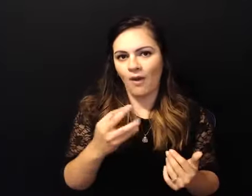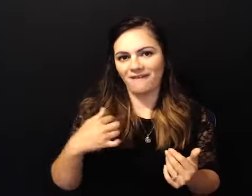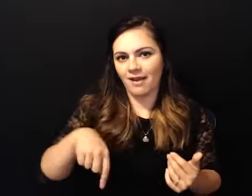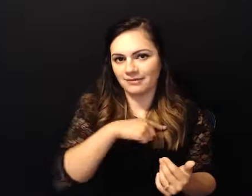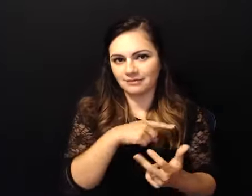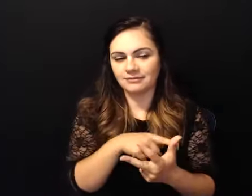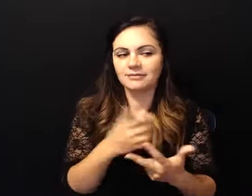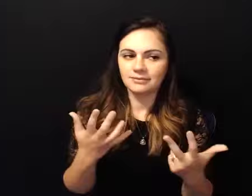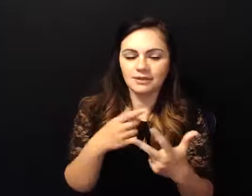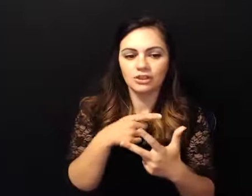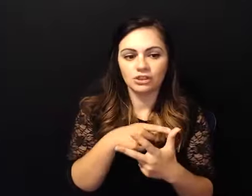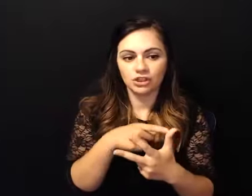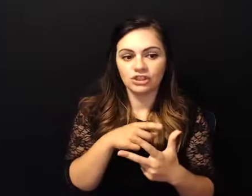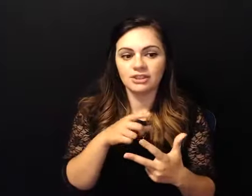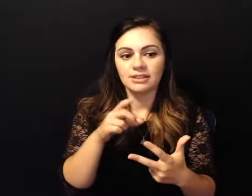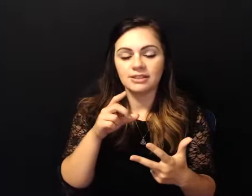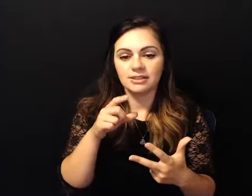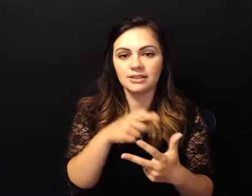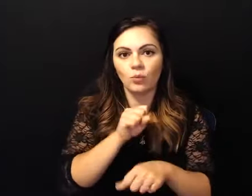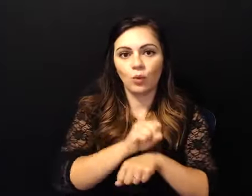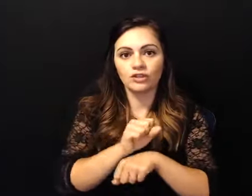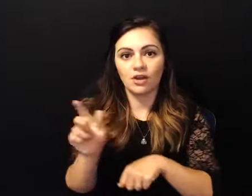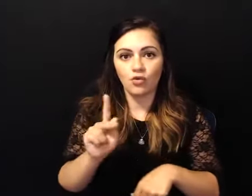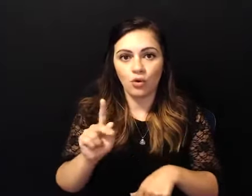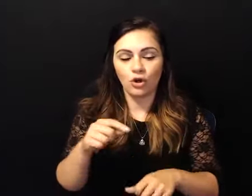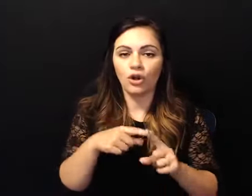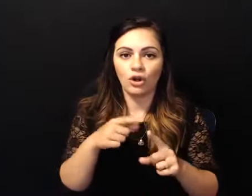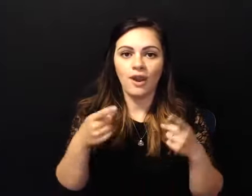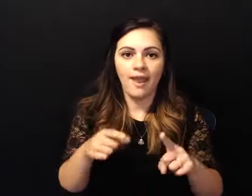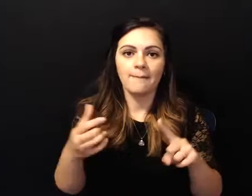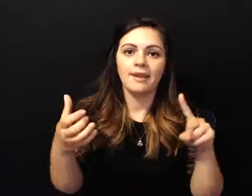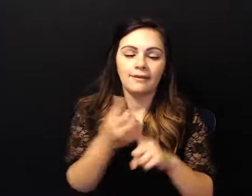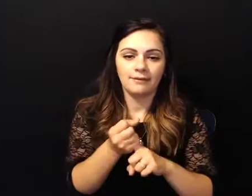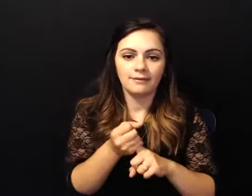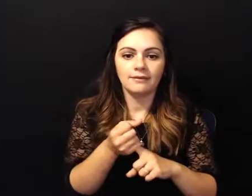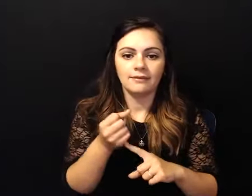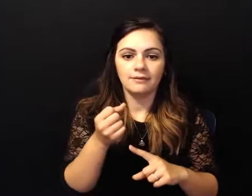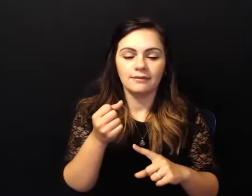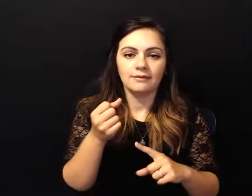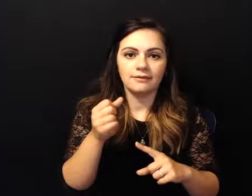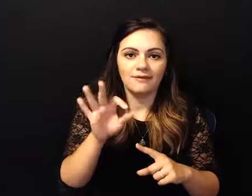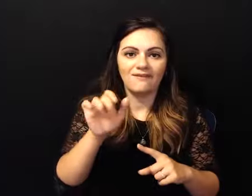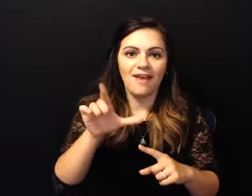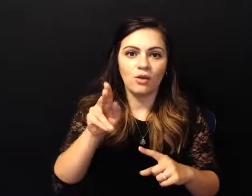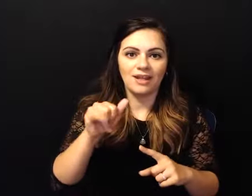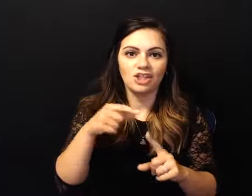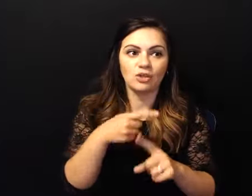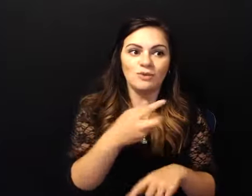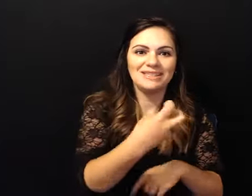caught a felony working at kroger's and she stole from one store and returned it to another store and they caught her and she called to come get me out of this mom